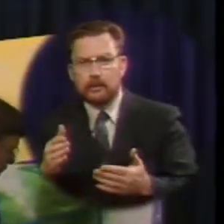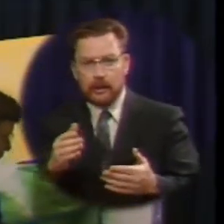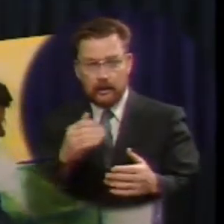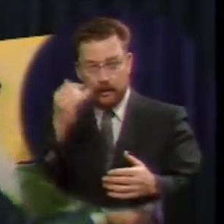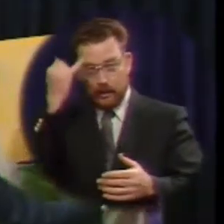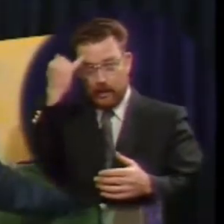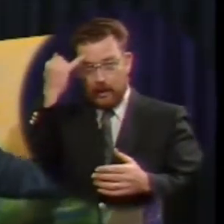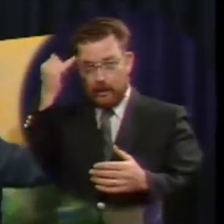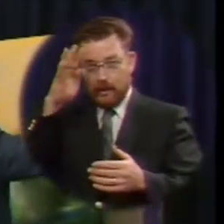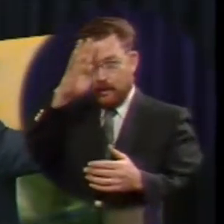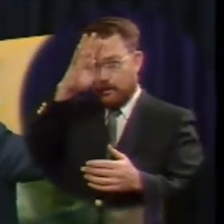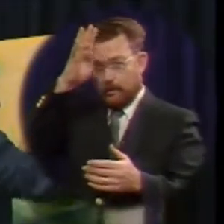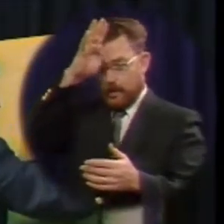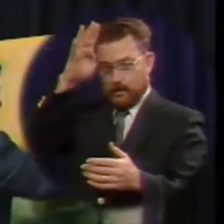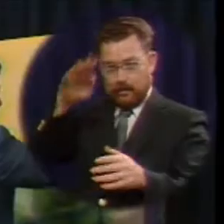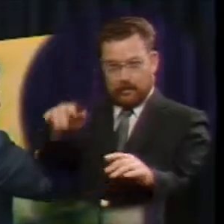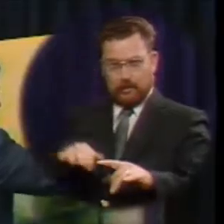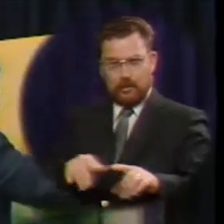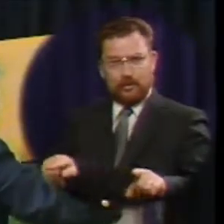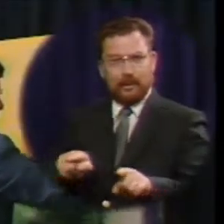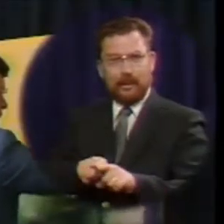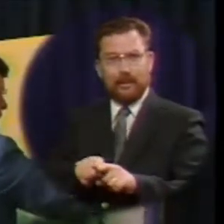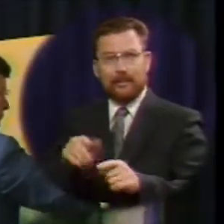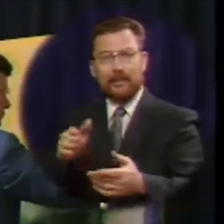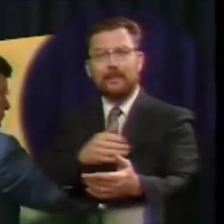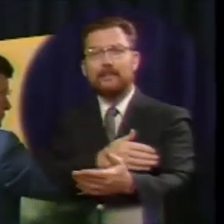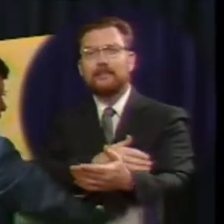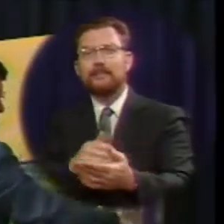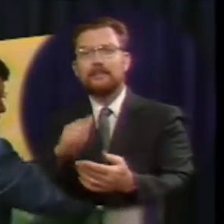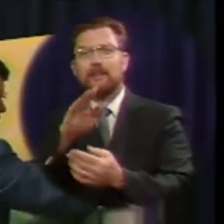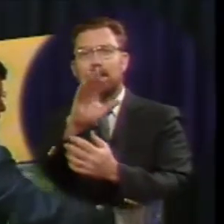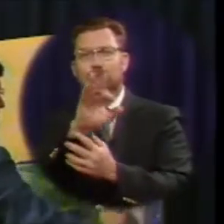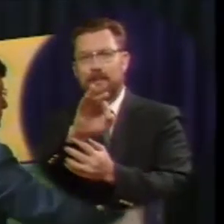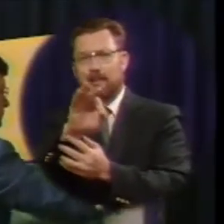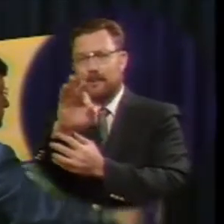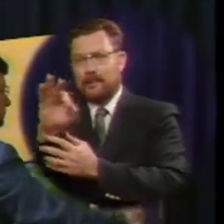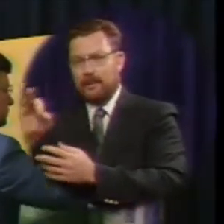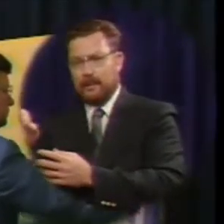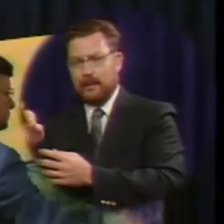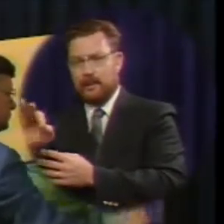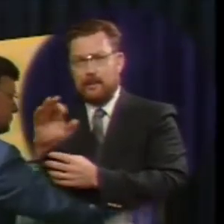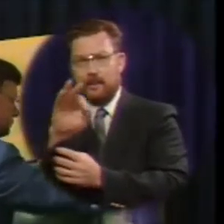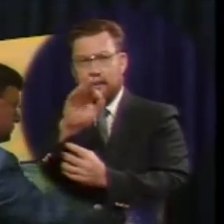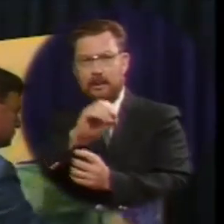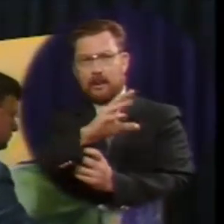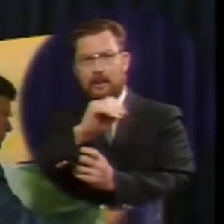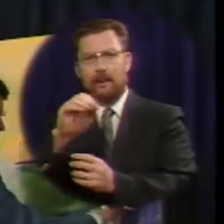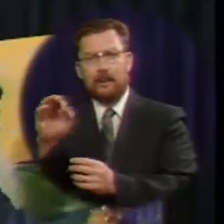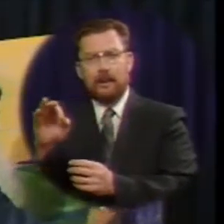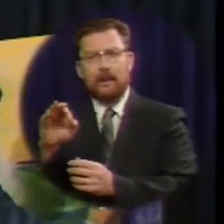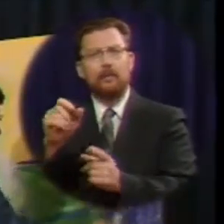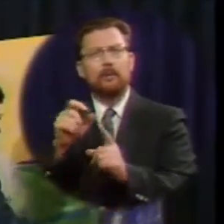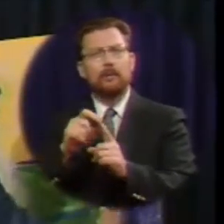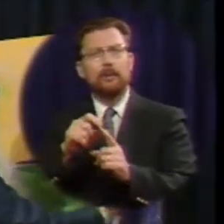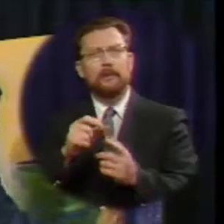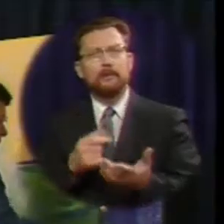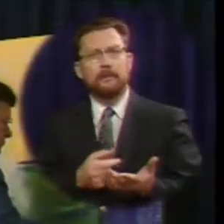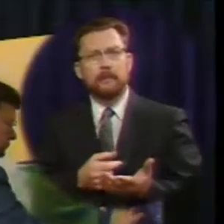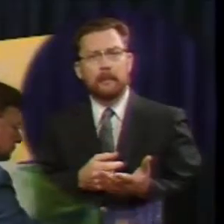at the same time the ninety and nine the words were there were ninety